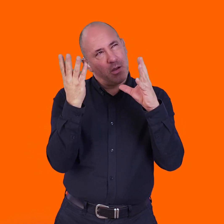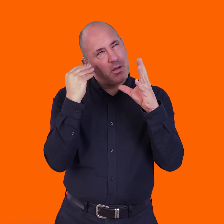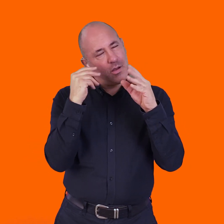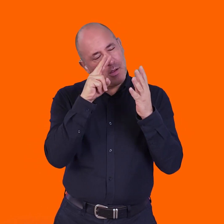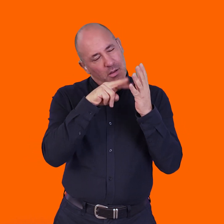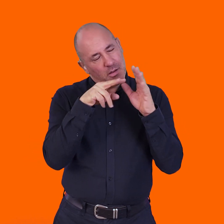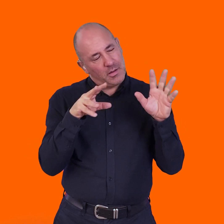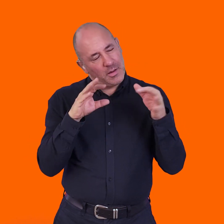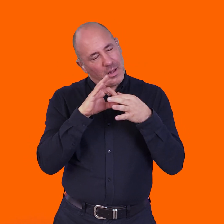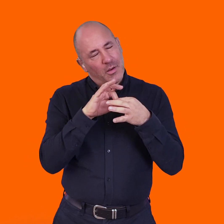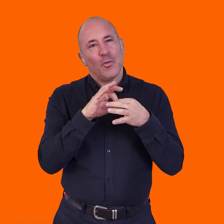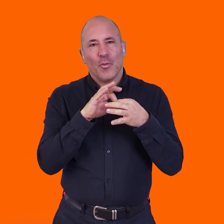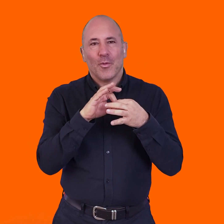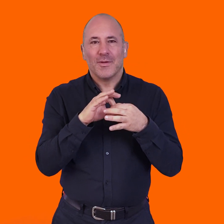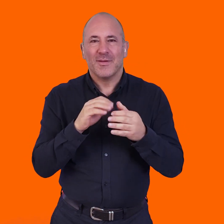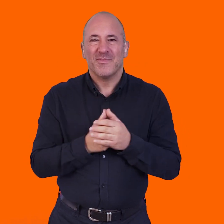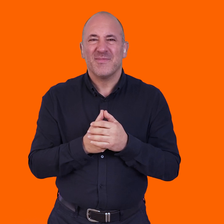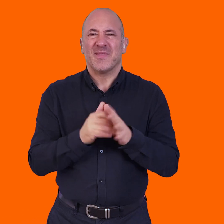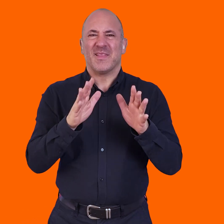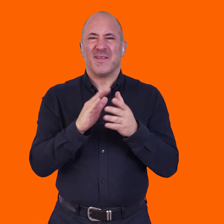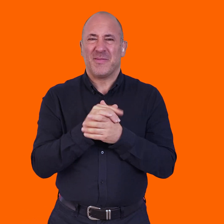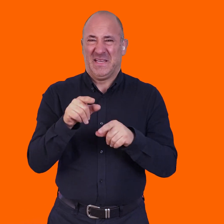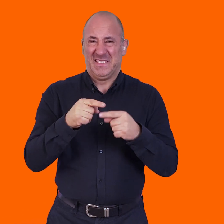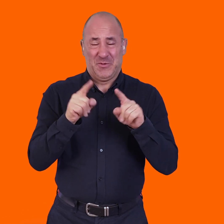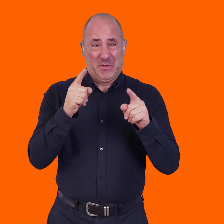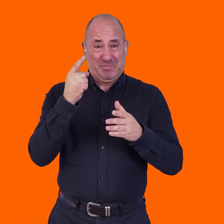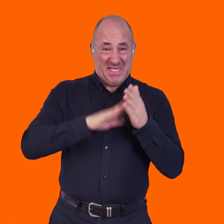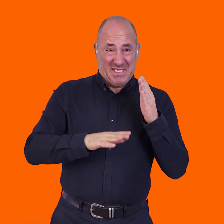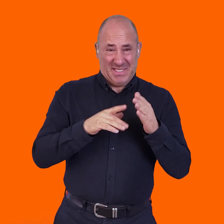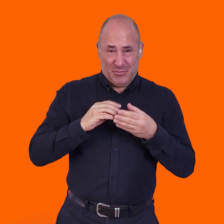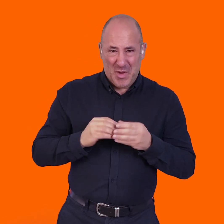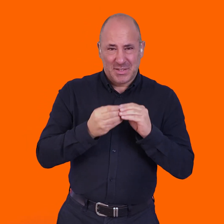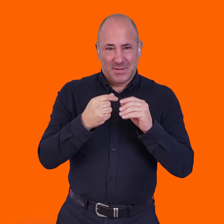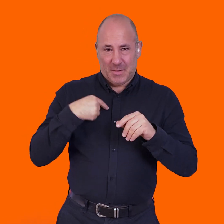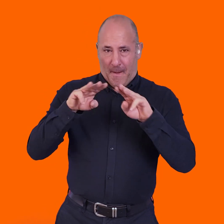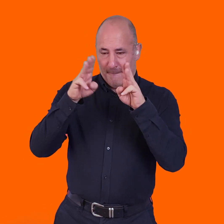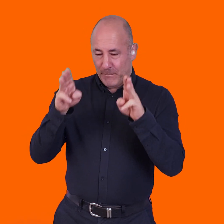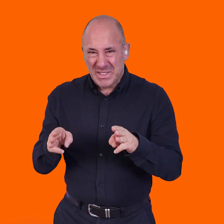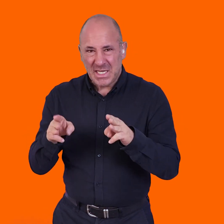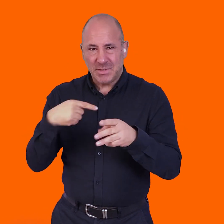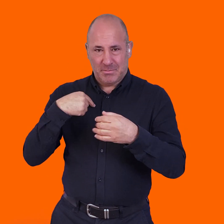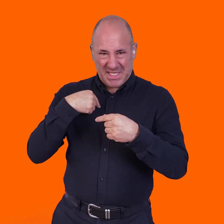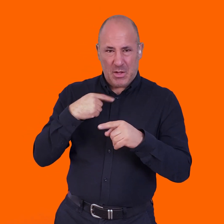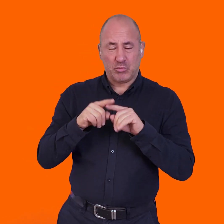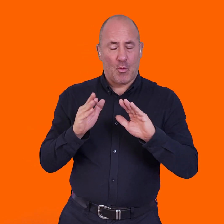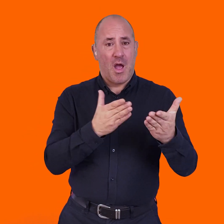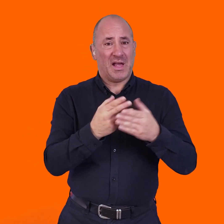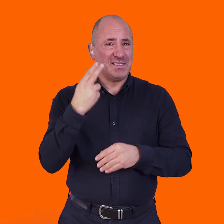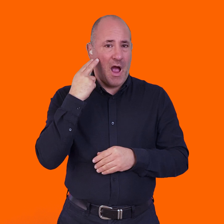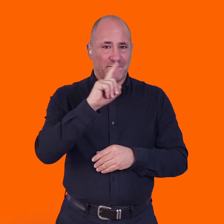then I feel like there's a complete experience being created in the collaboration between me and the museum that